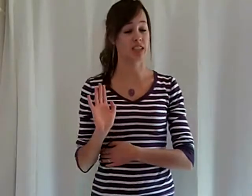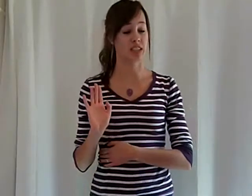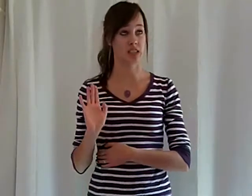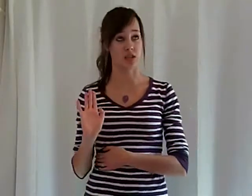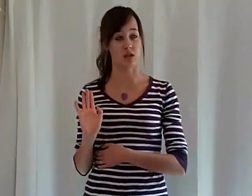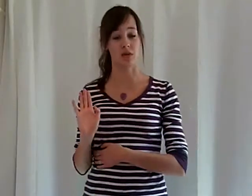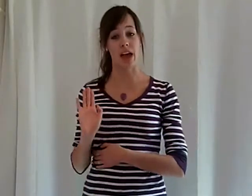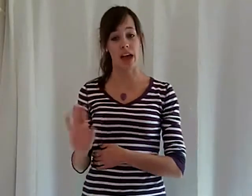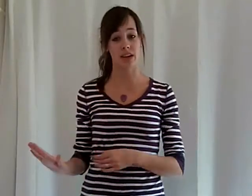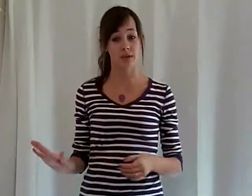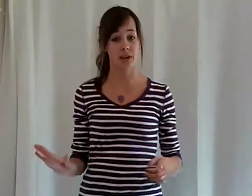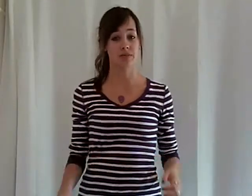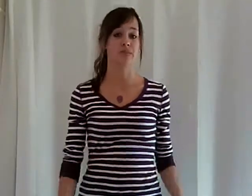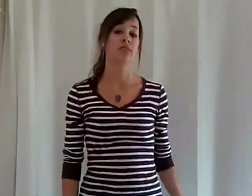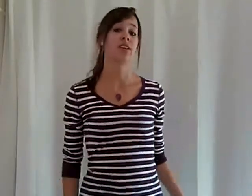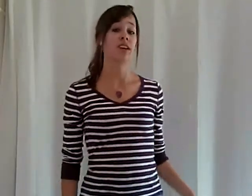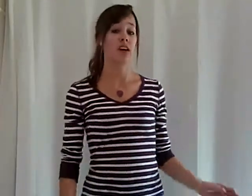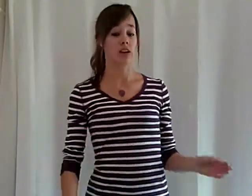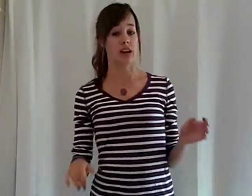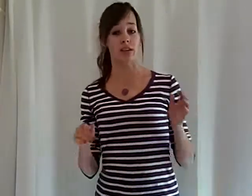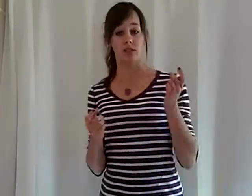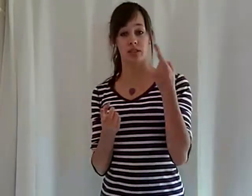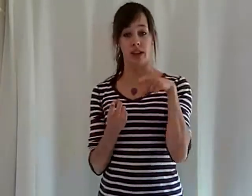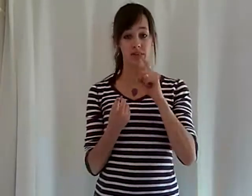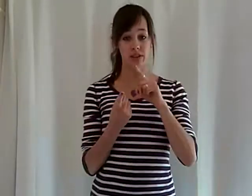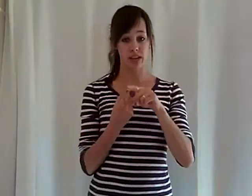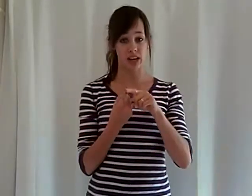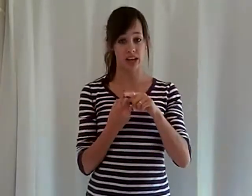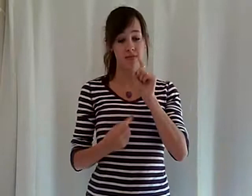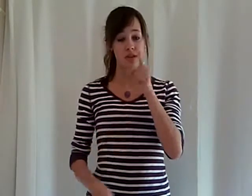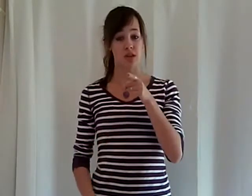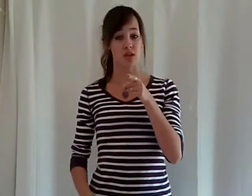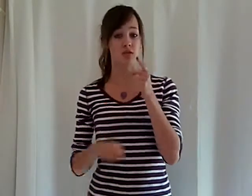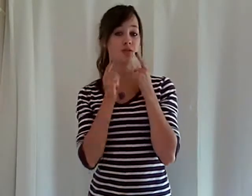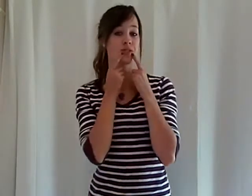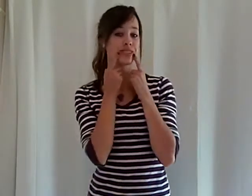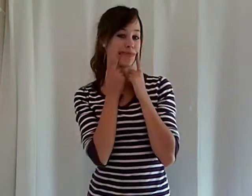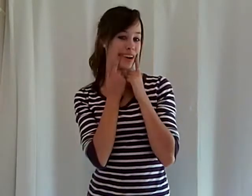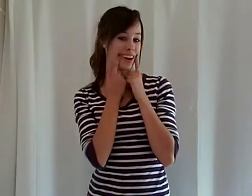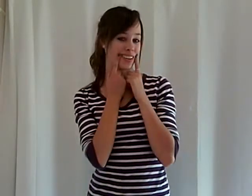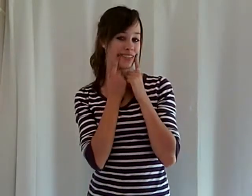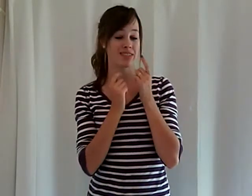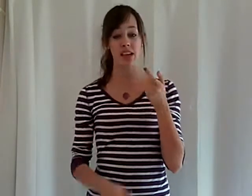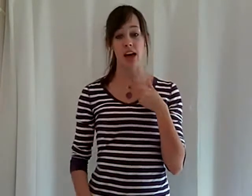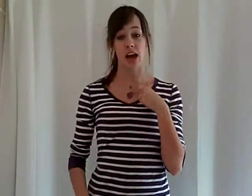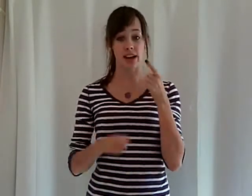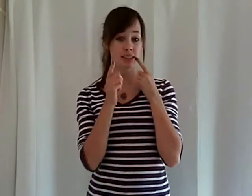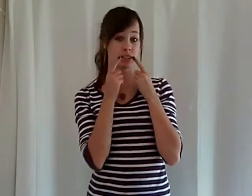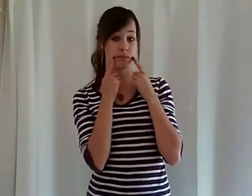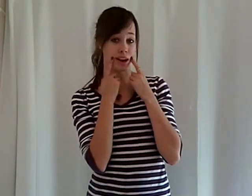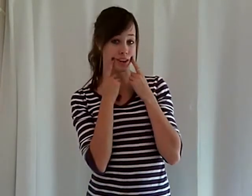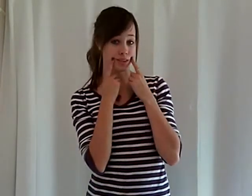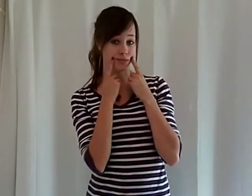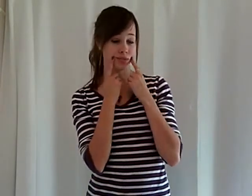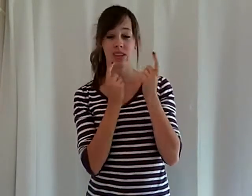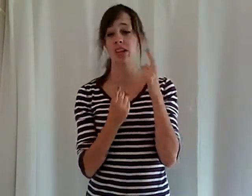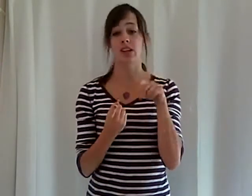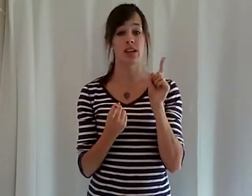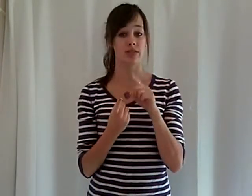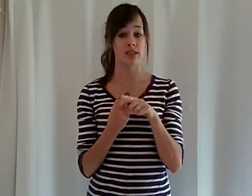to. Anyway. Okay. So it's every time you smile, I smile. And every